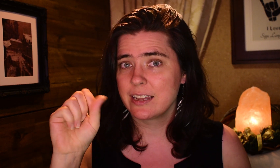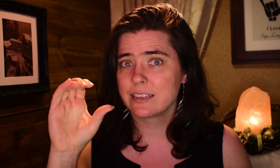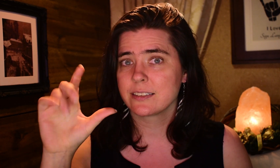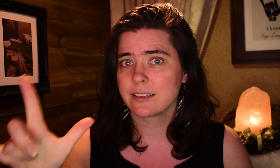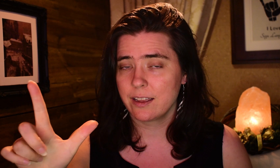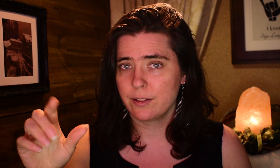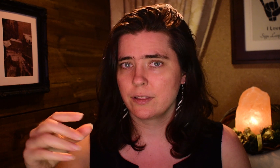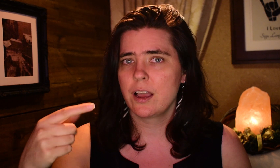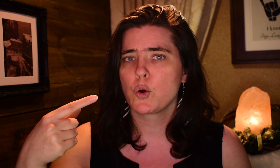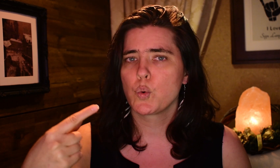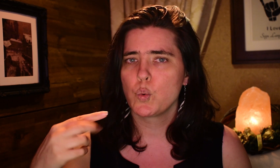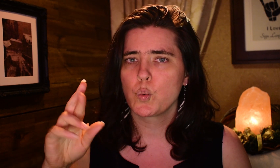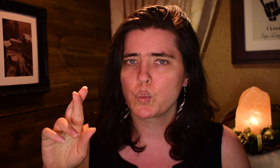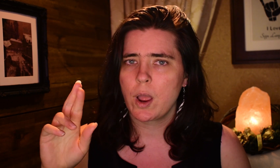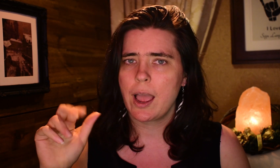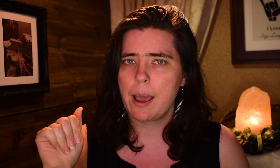ASL Grammar.